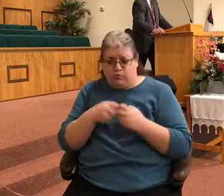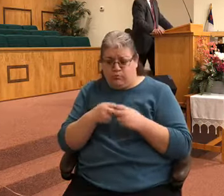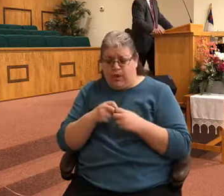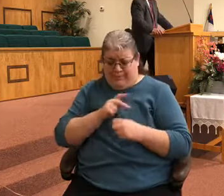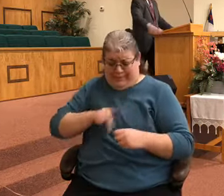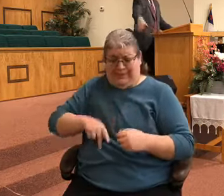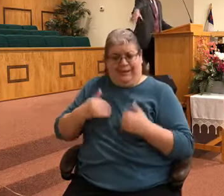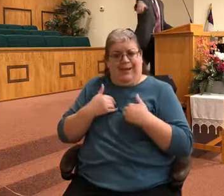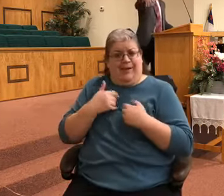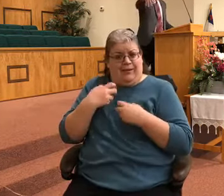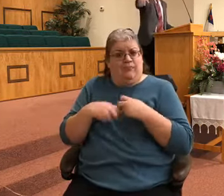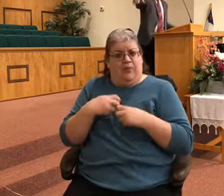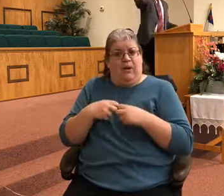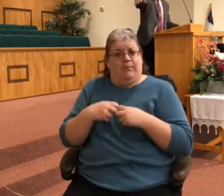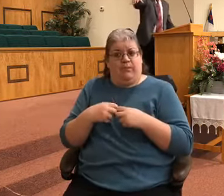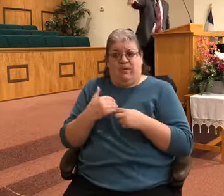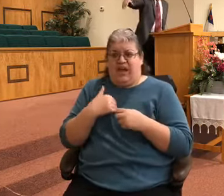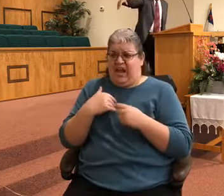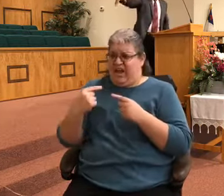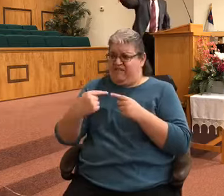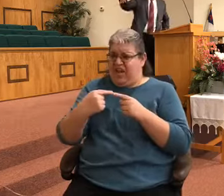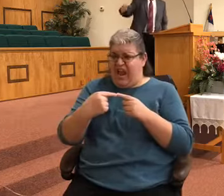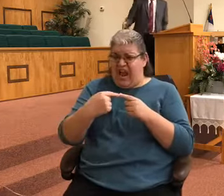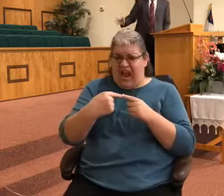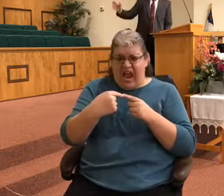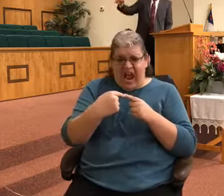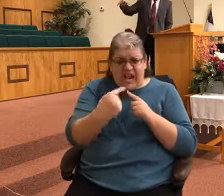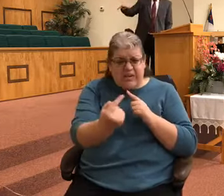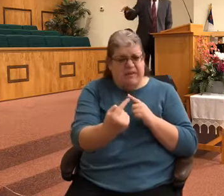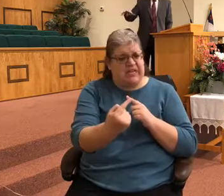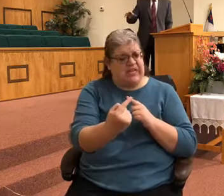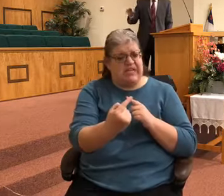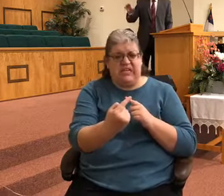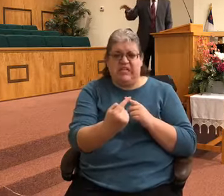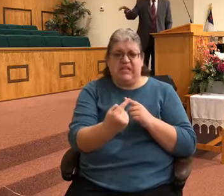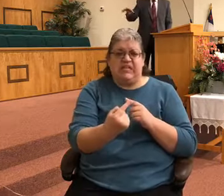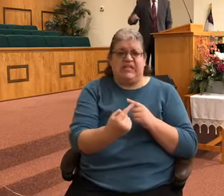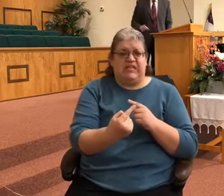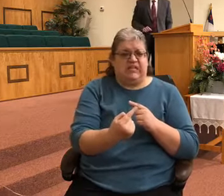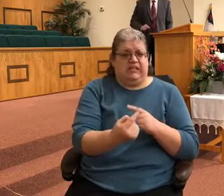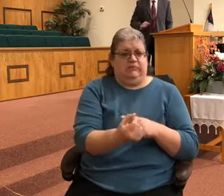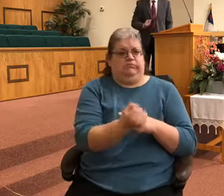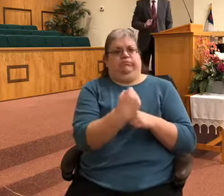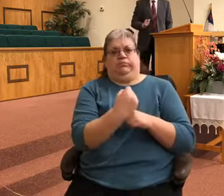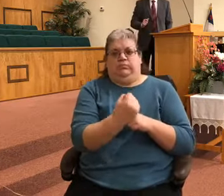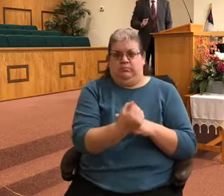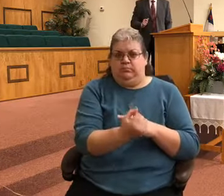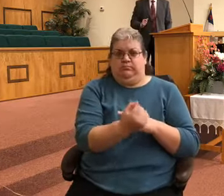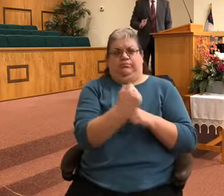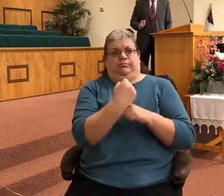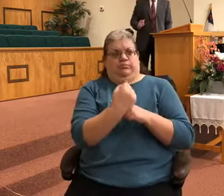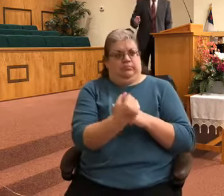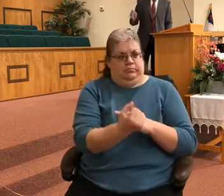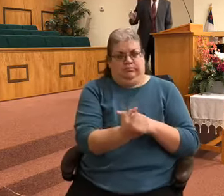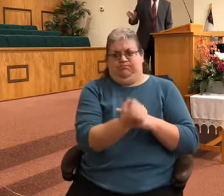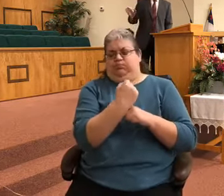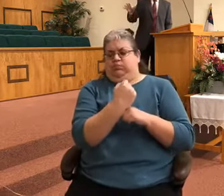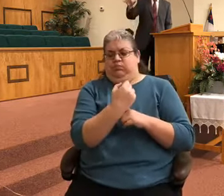There was an enemy that had been overtaking his kingdom, and began to